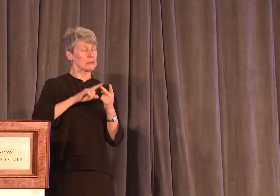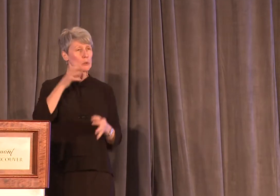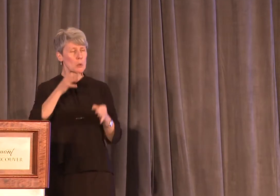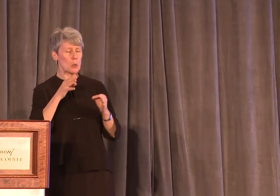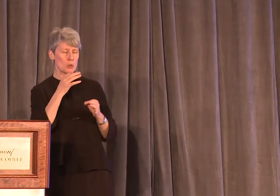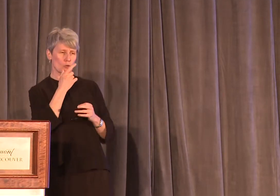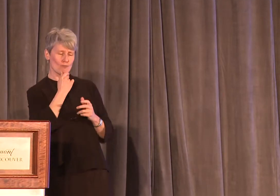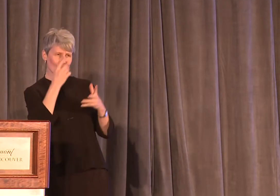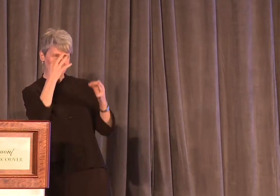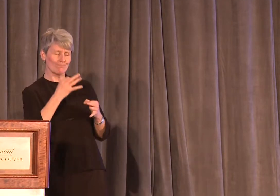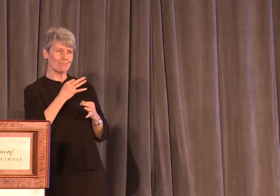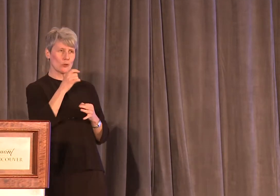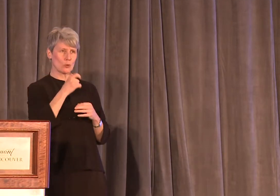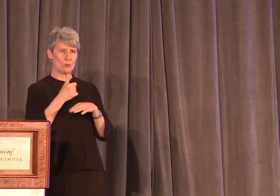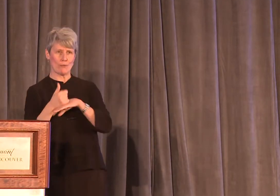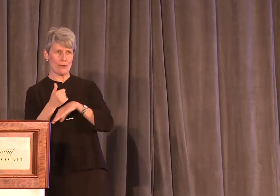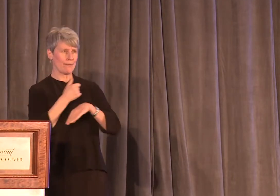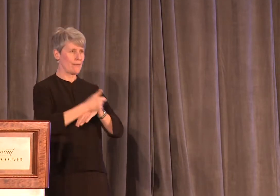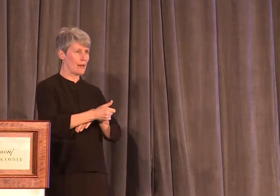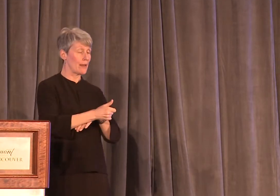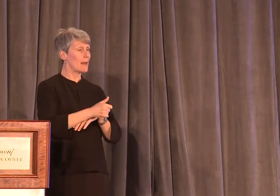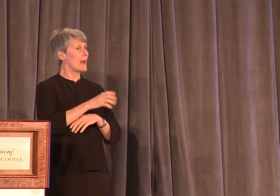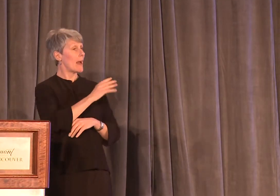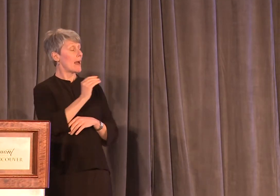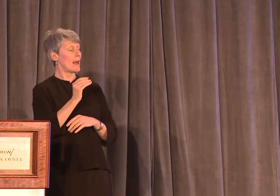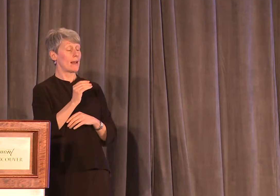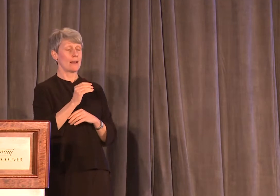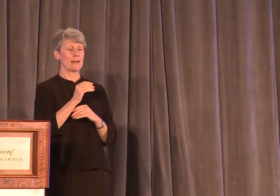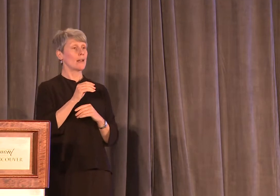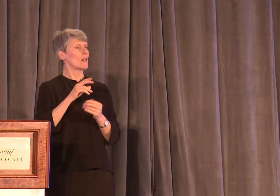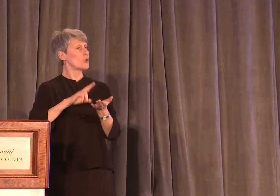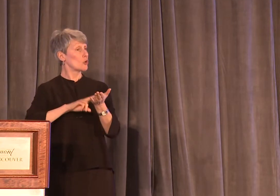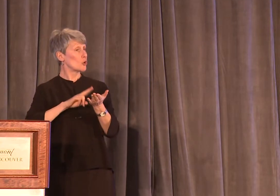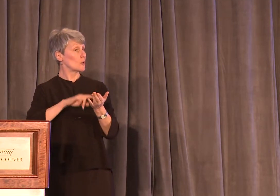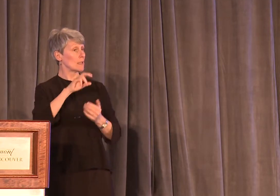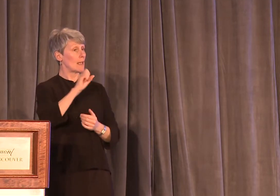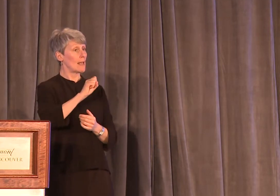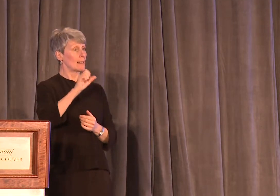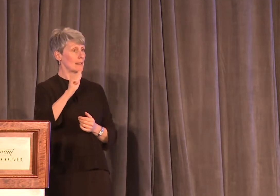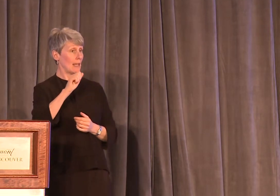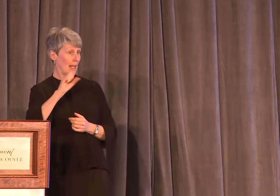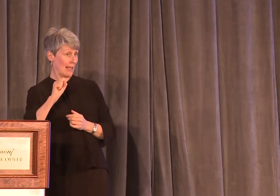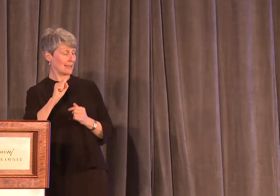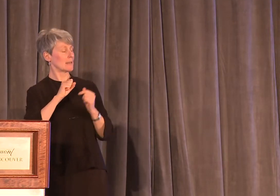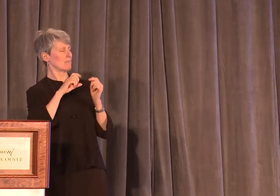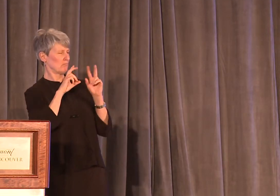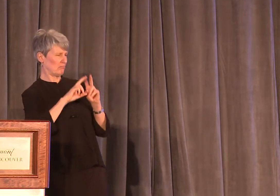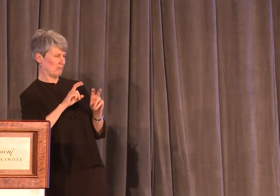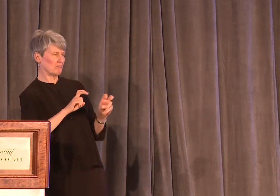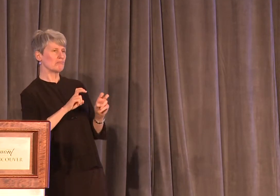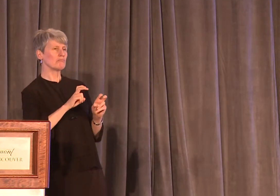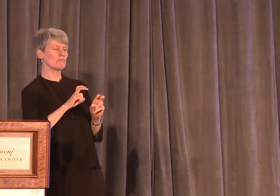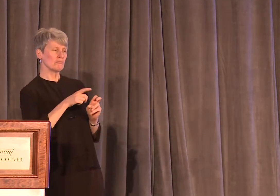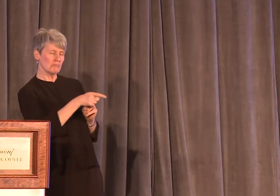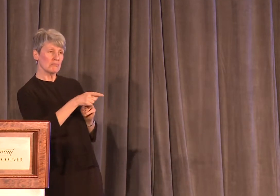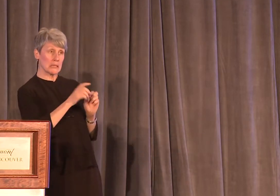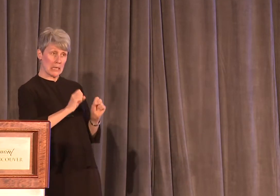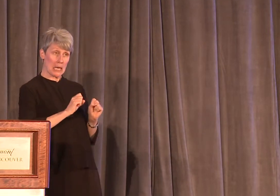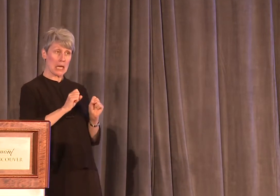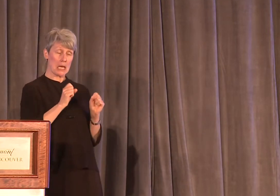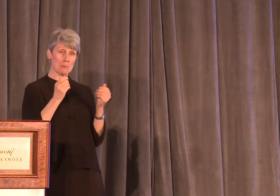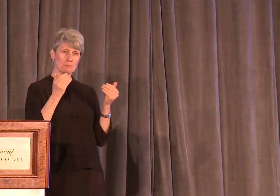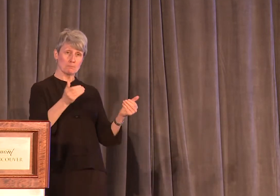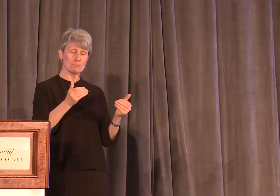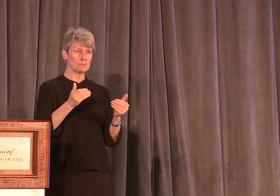court system. And yet, sexual assault nurse examiners who must make decisions about a patient's capacity to consent to an exam